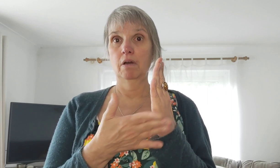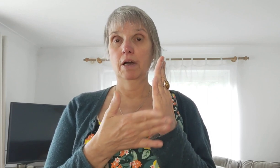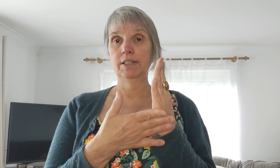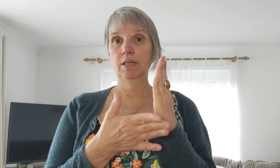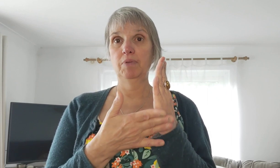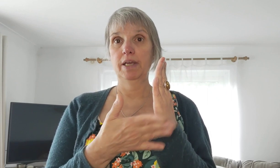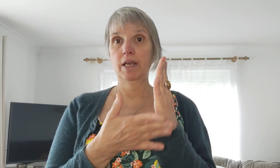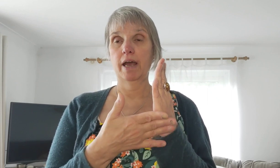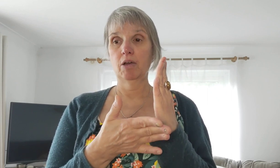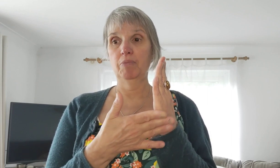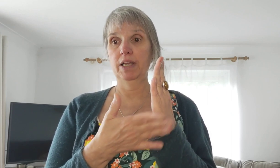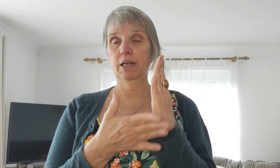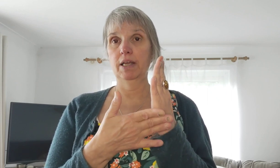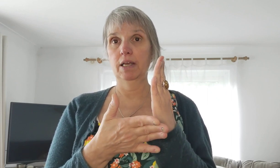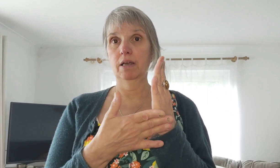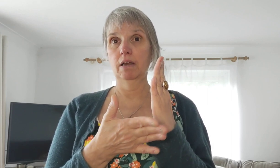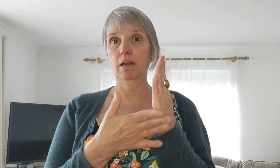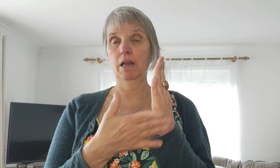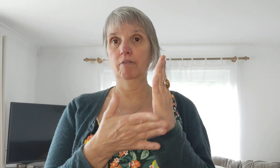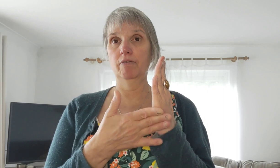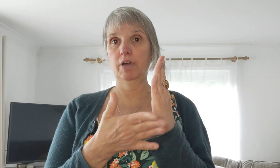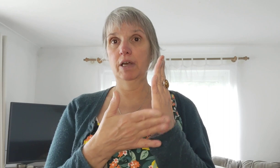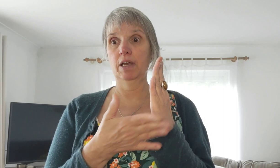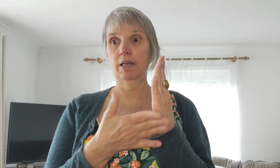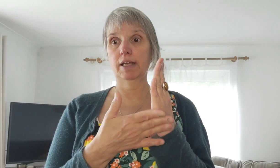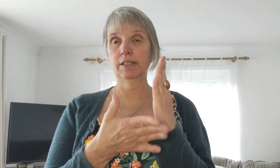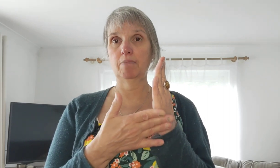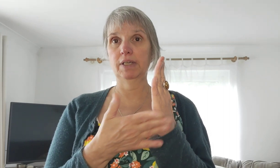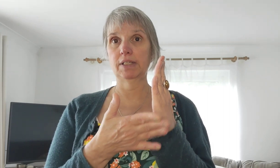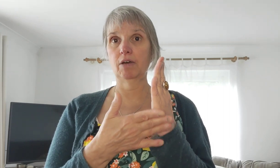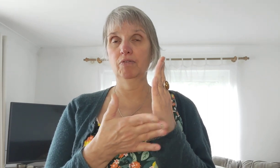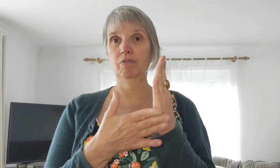i deeply and completely love and accept myself